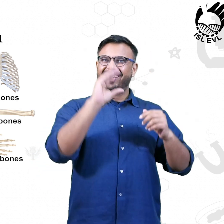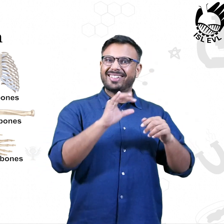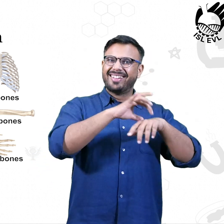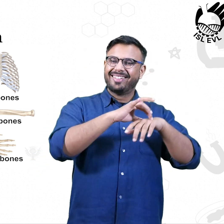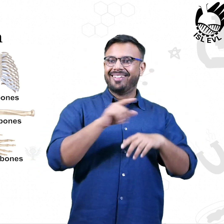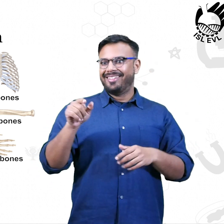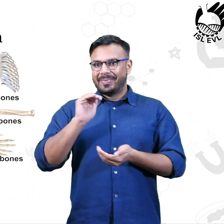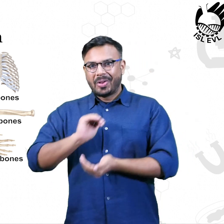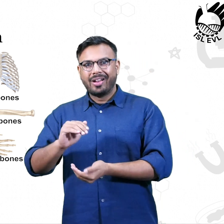we are young?